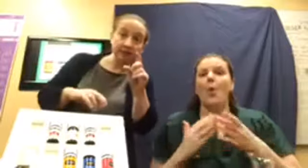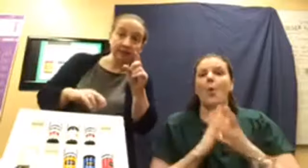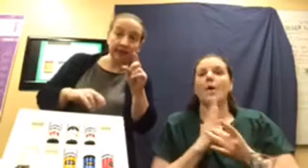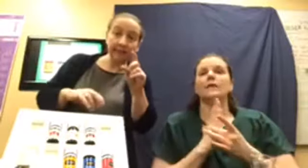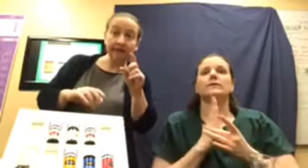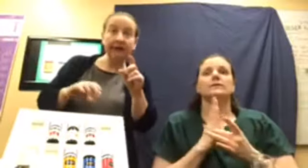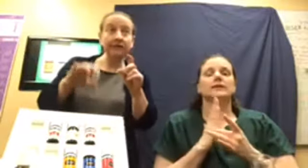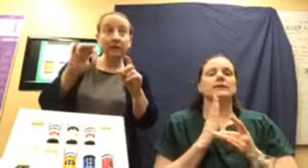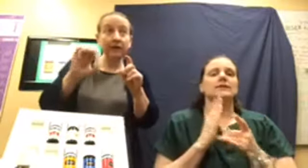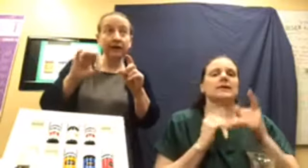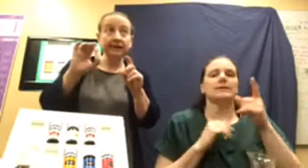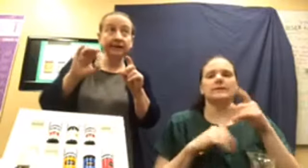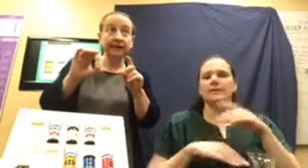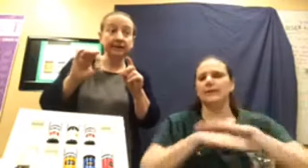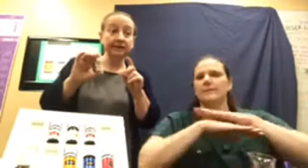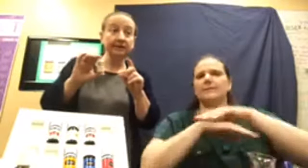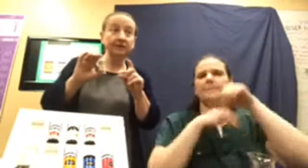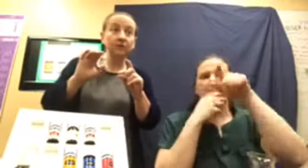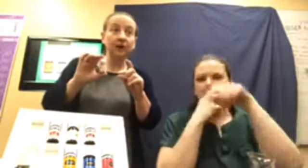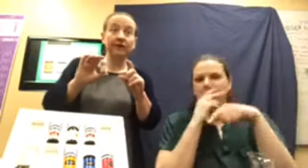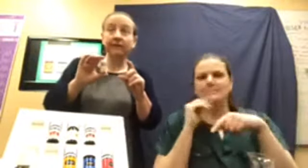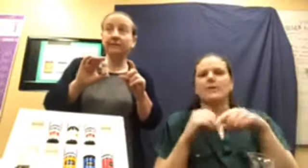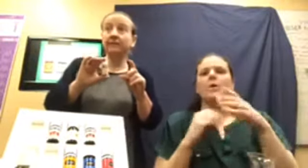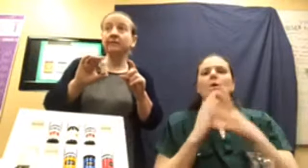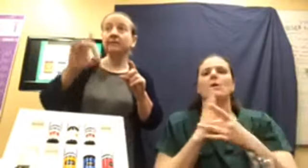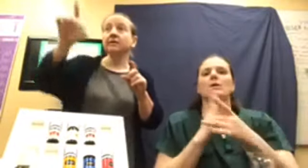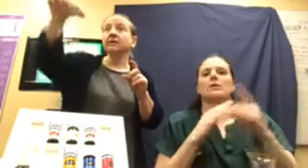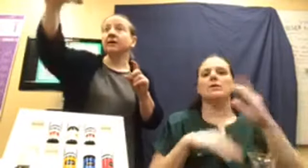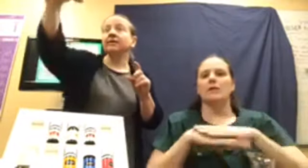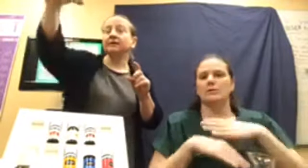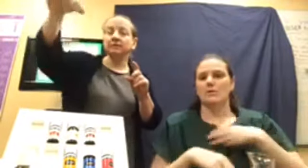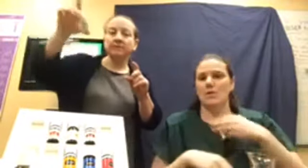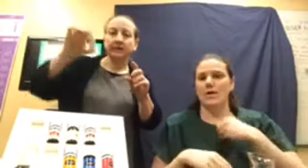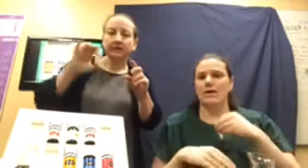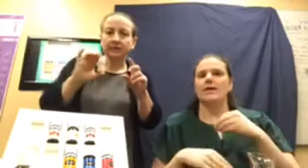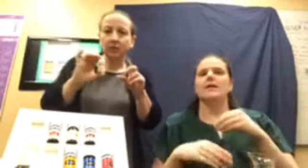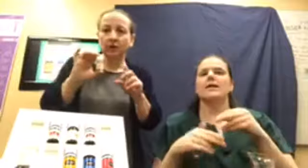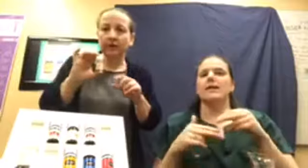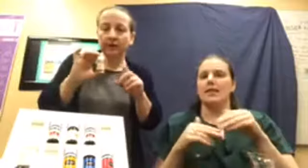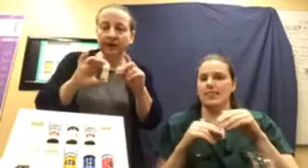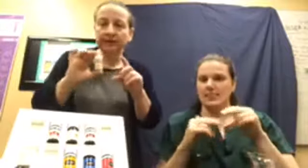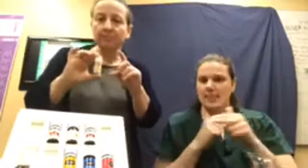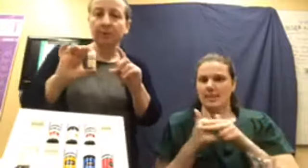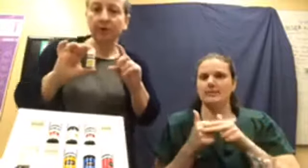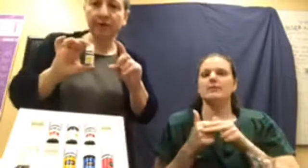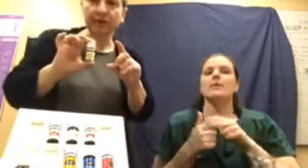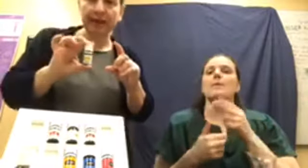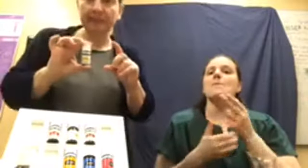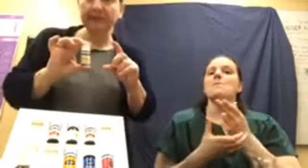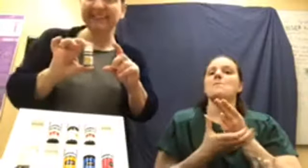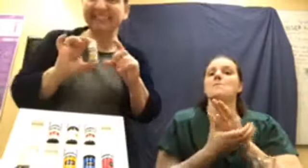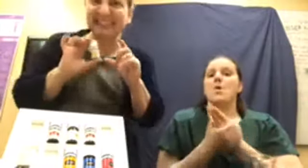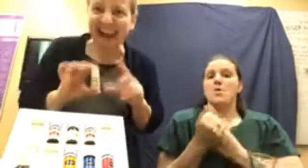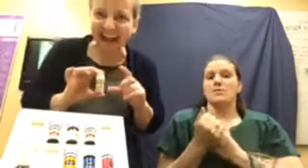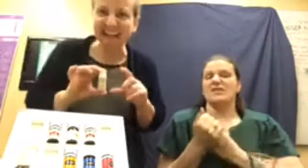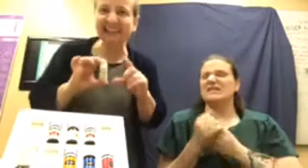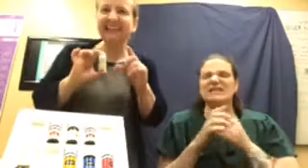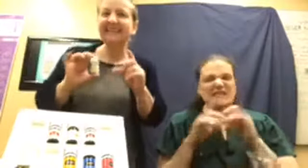label and the oil in the white label, I think this one back there, the oil in both labels is exactly the